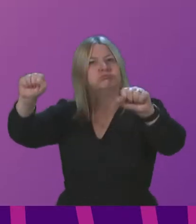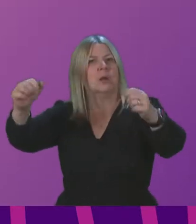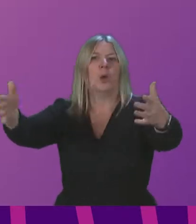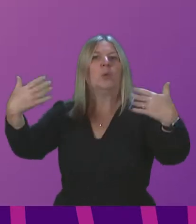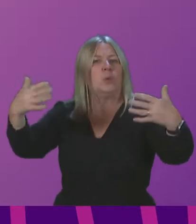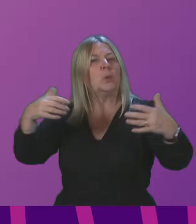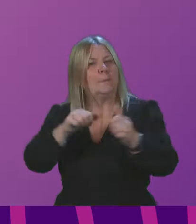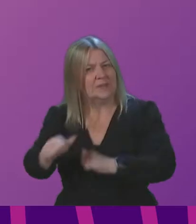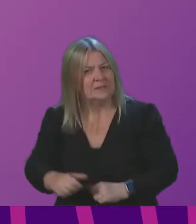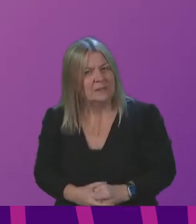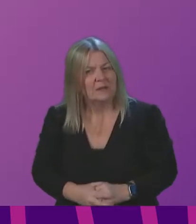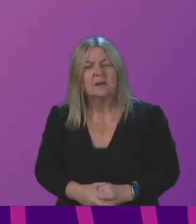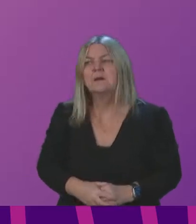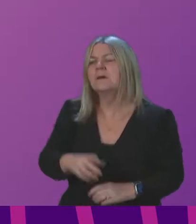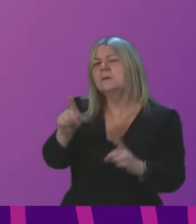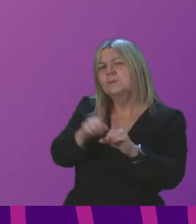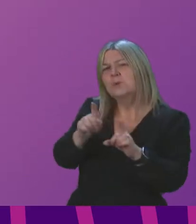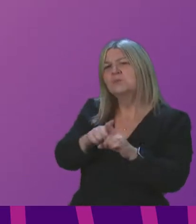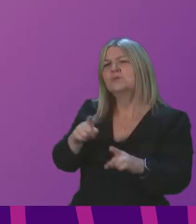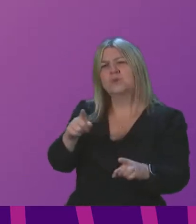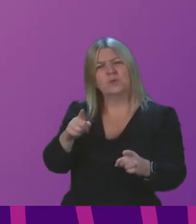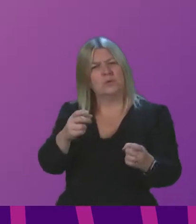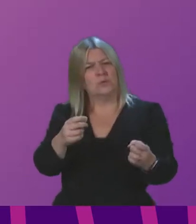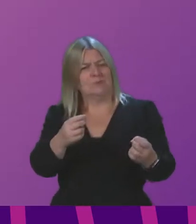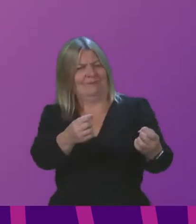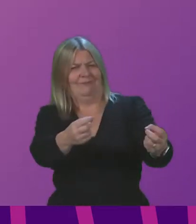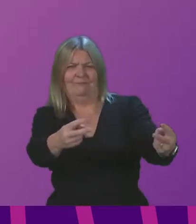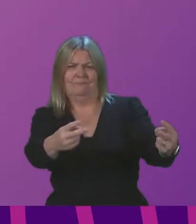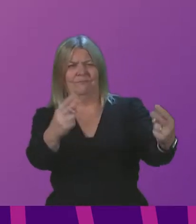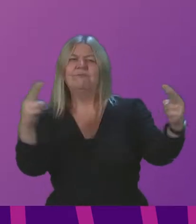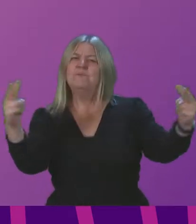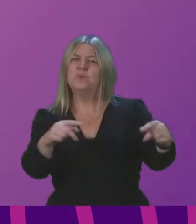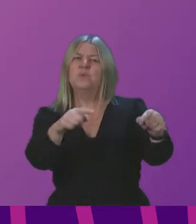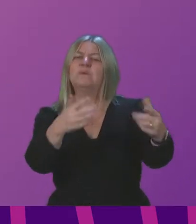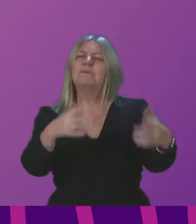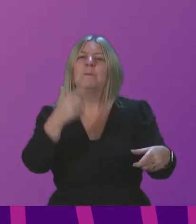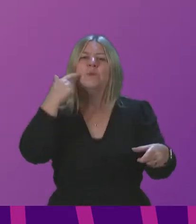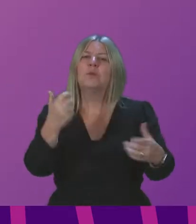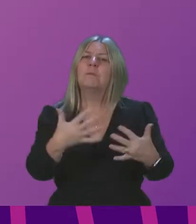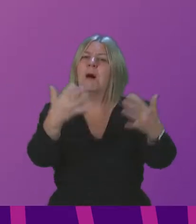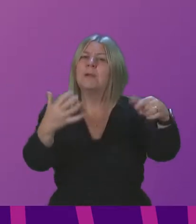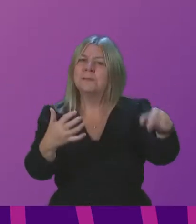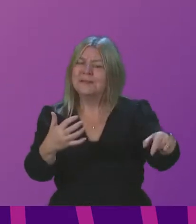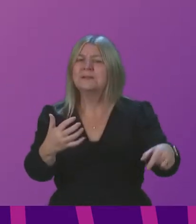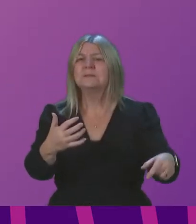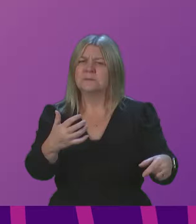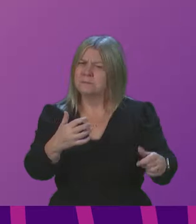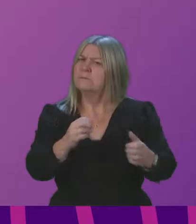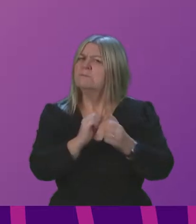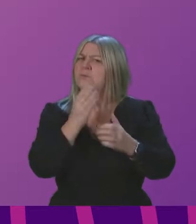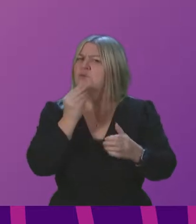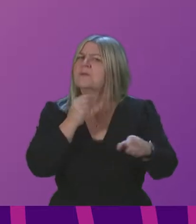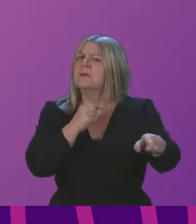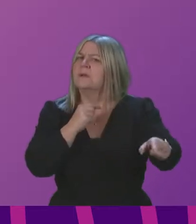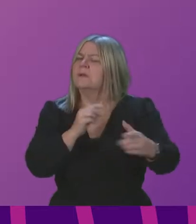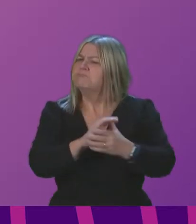the testimony from the members of the youth parliament about their thoughts and their concerns. So please keep taking that evidence as